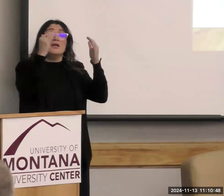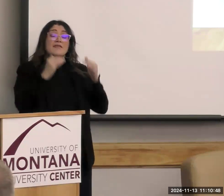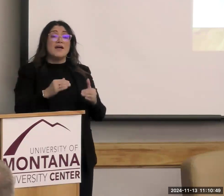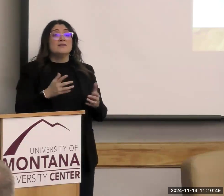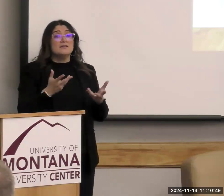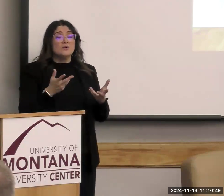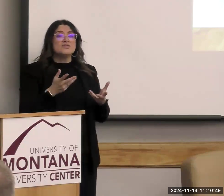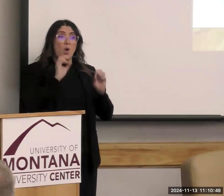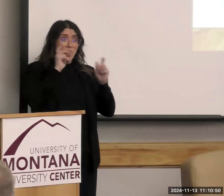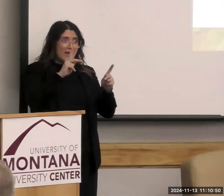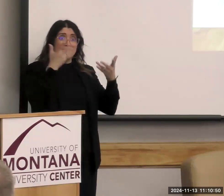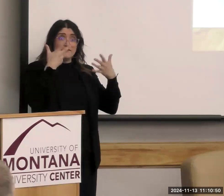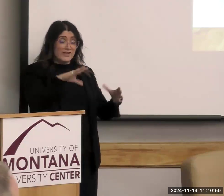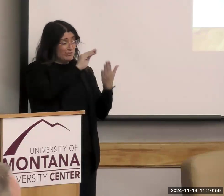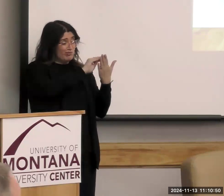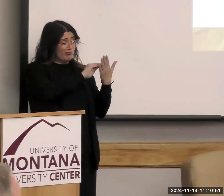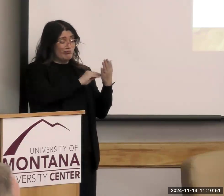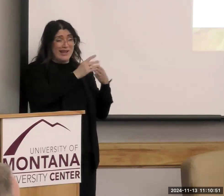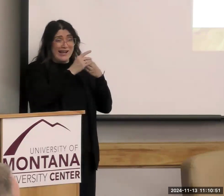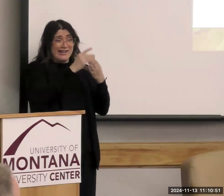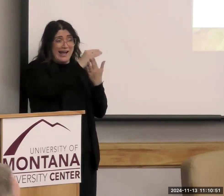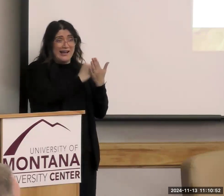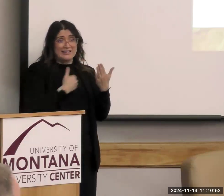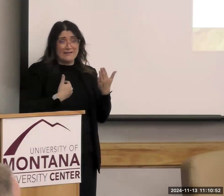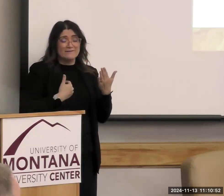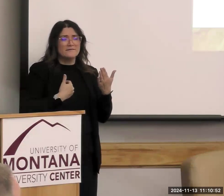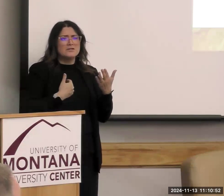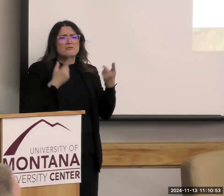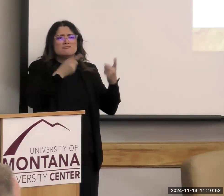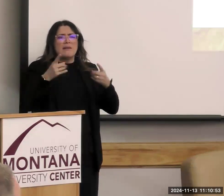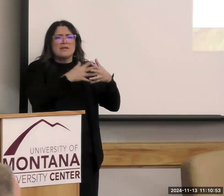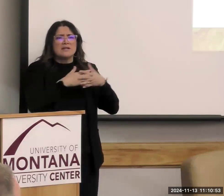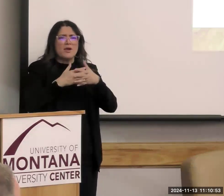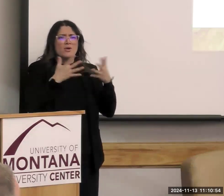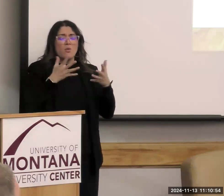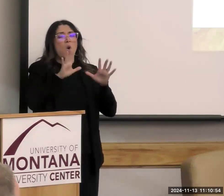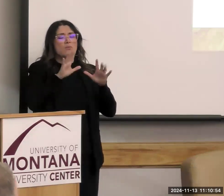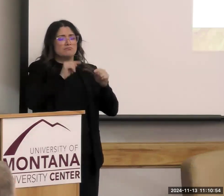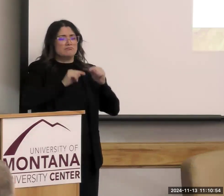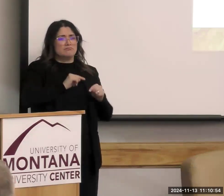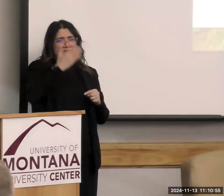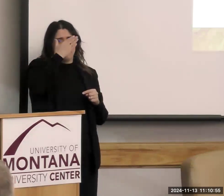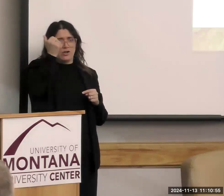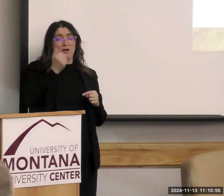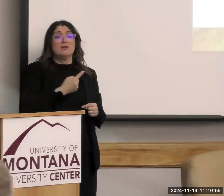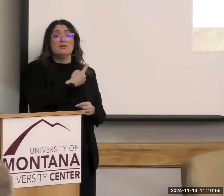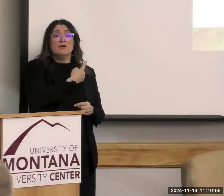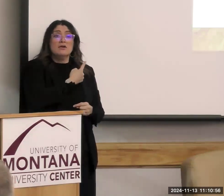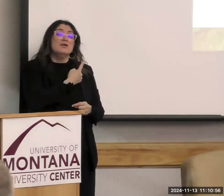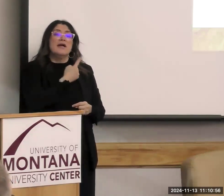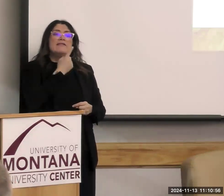here's the guidelines. What's happening in America? And there's – oh, I forgot this one. These are the kinds of